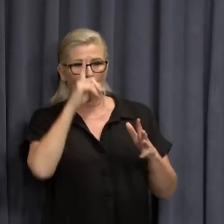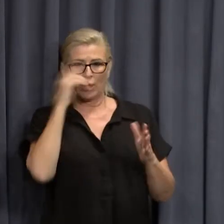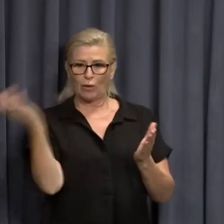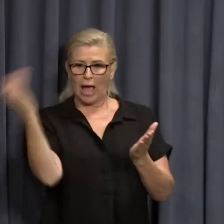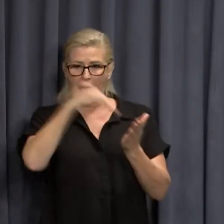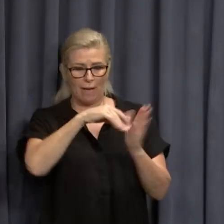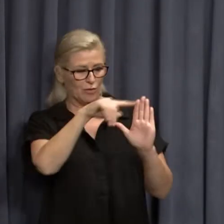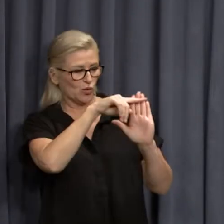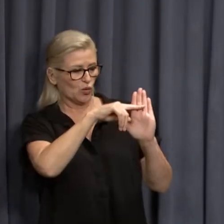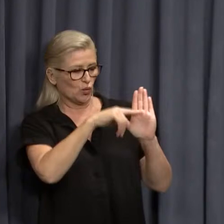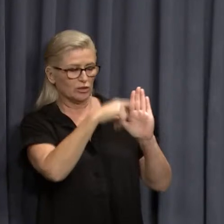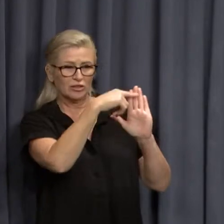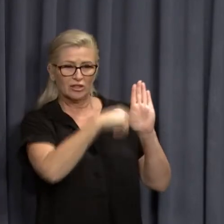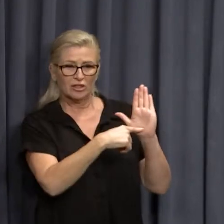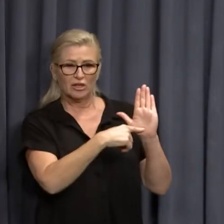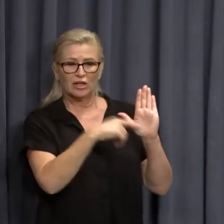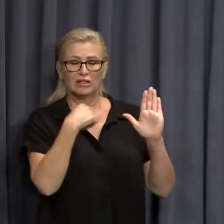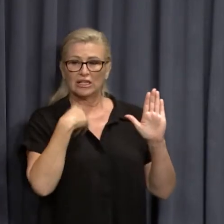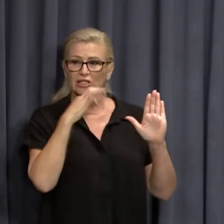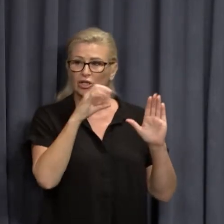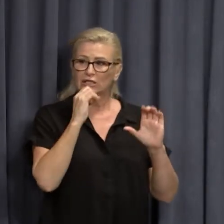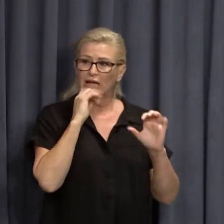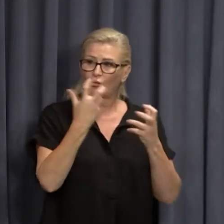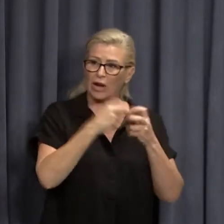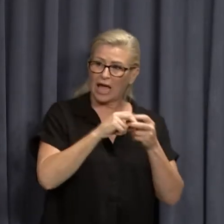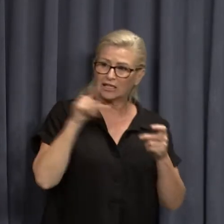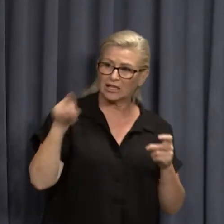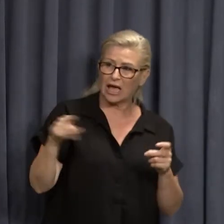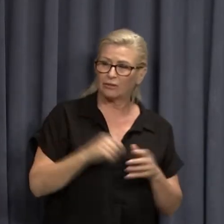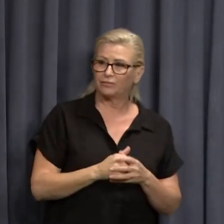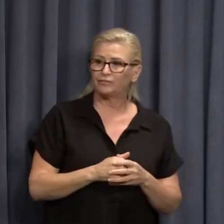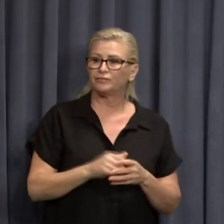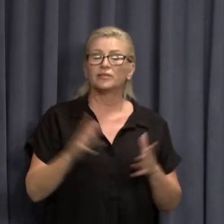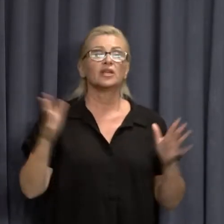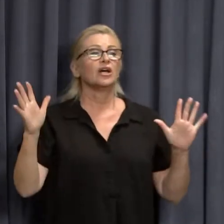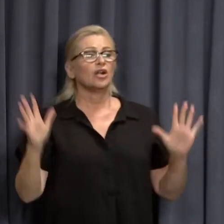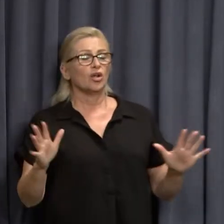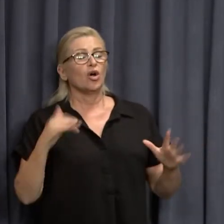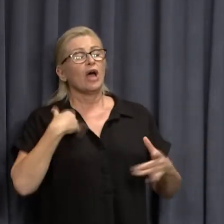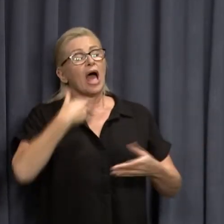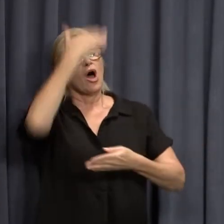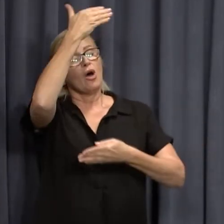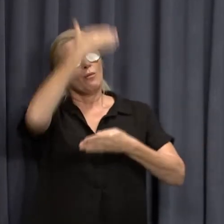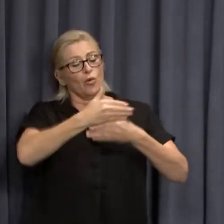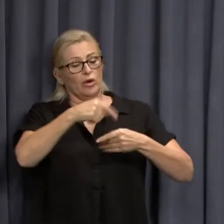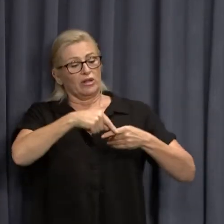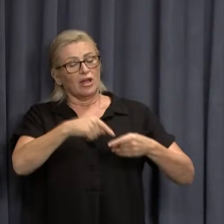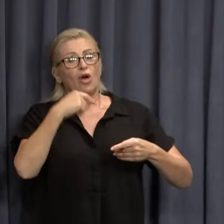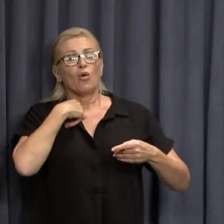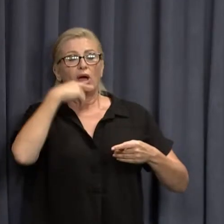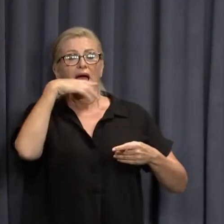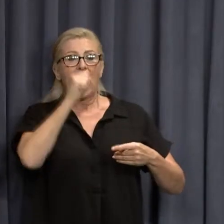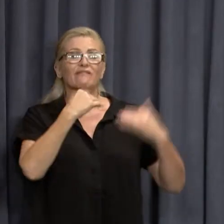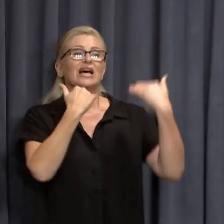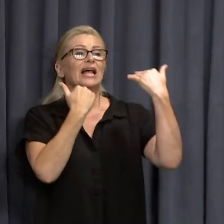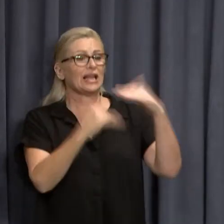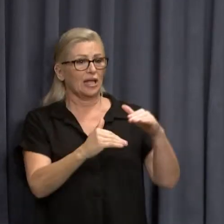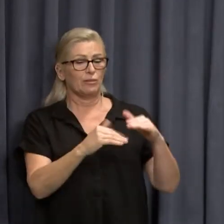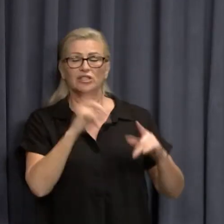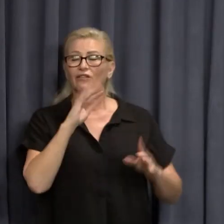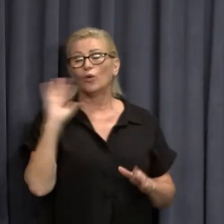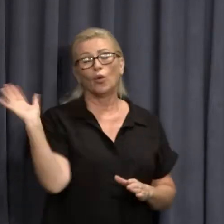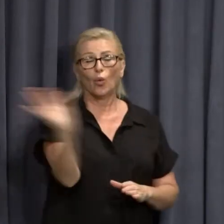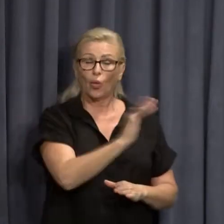Is that sort of a mission of that? Look, the border restrictions have been challenging for skills across almost every